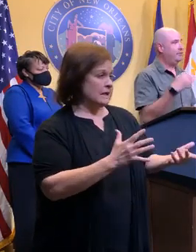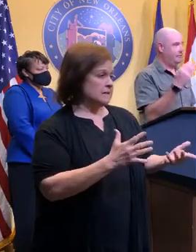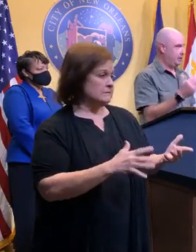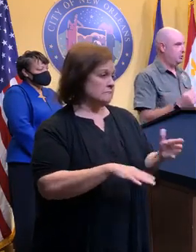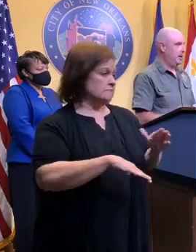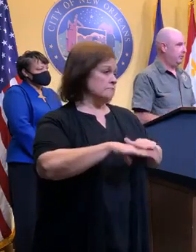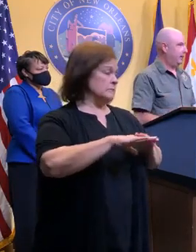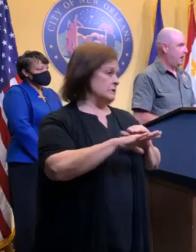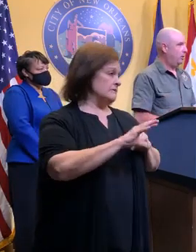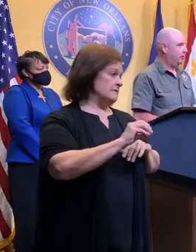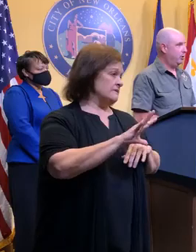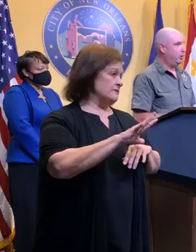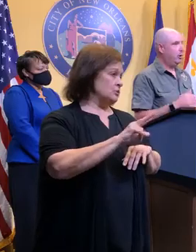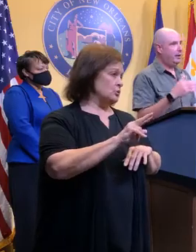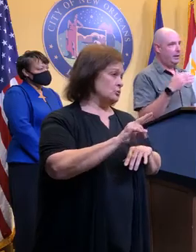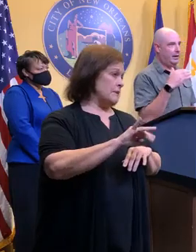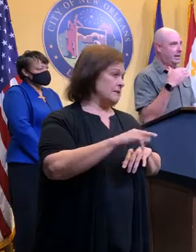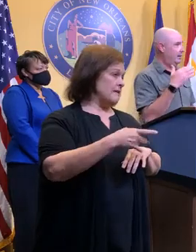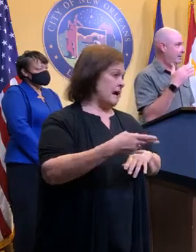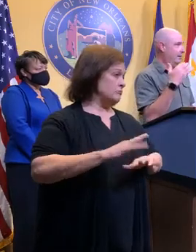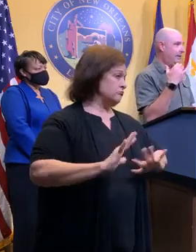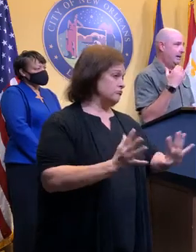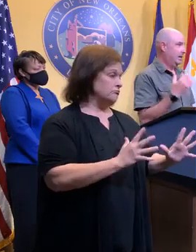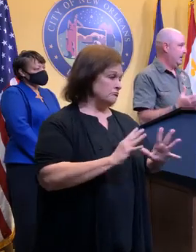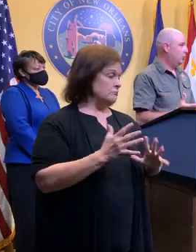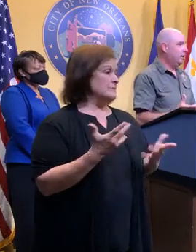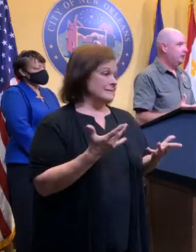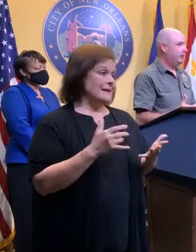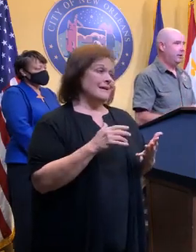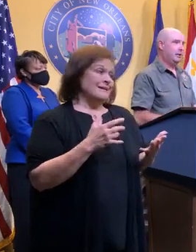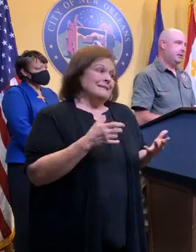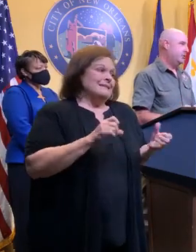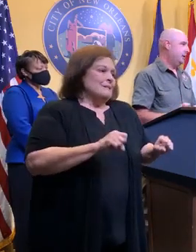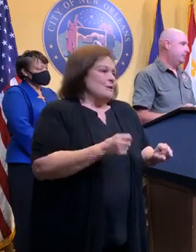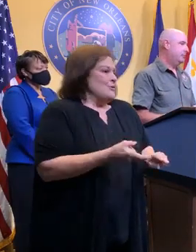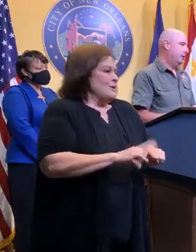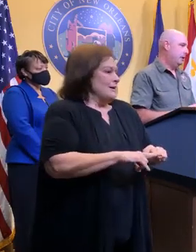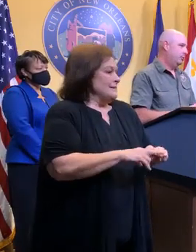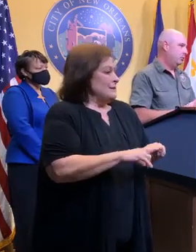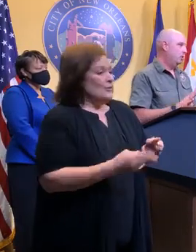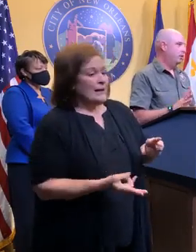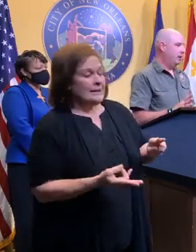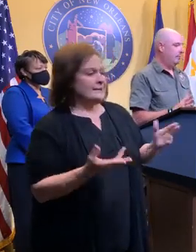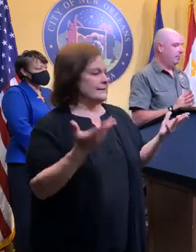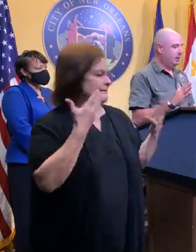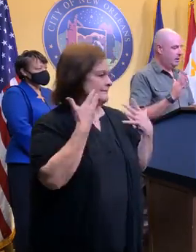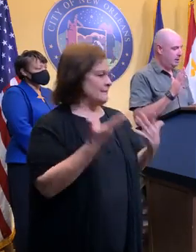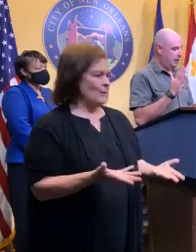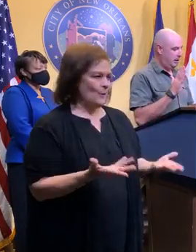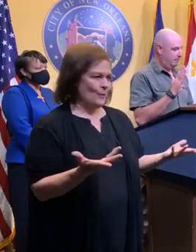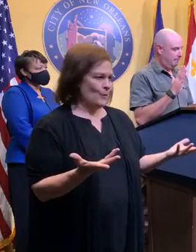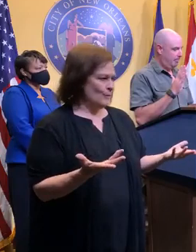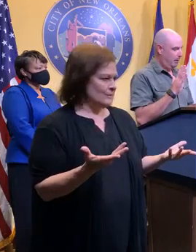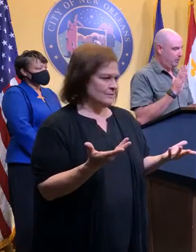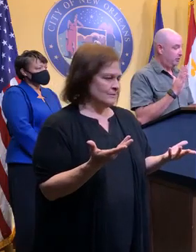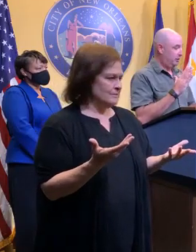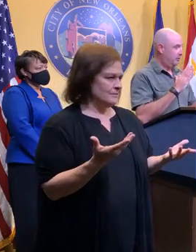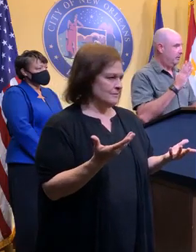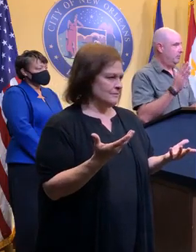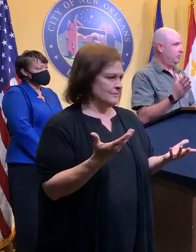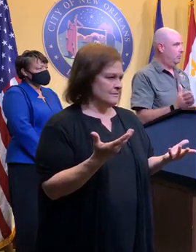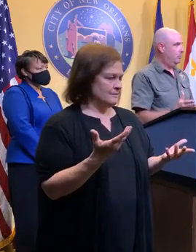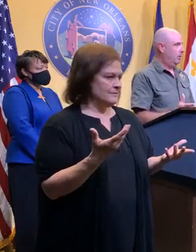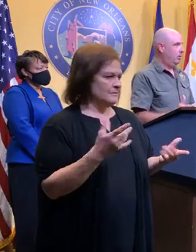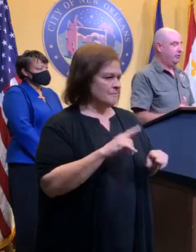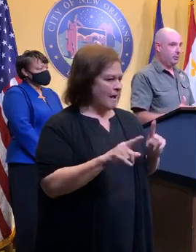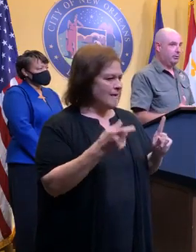up to 50, 52 miles an hour. So, again, uh, that can increase, it can decrease. But as a rule of thumb, um, or